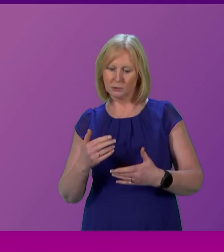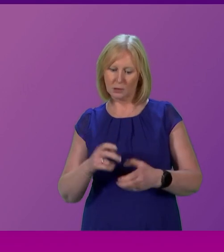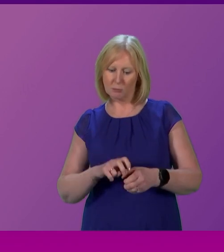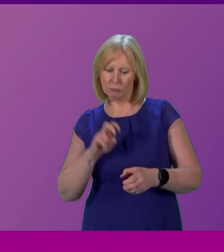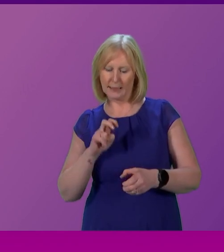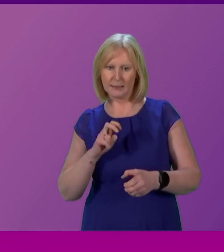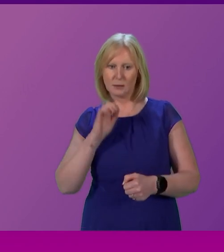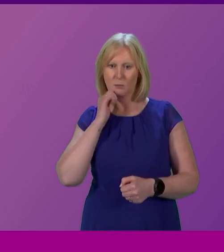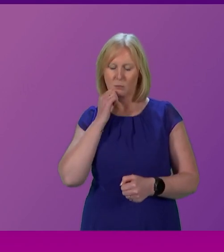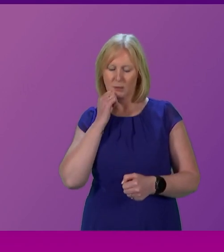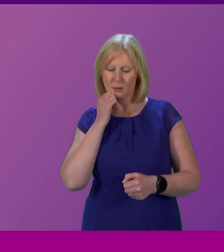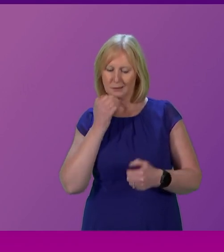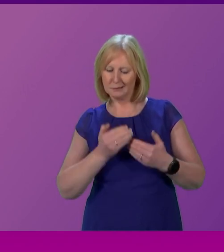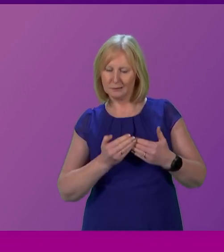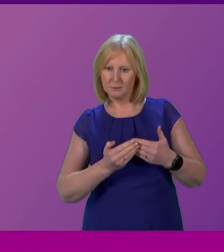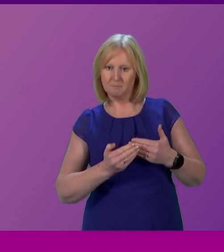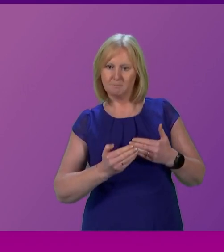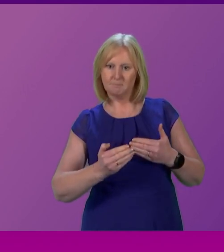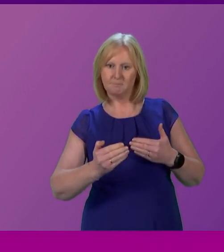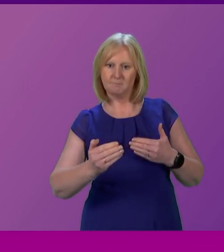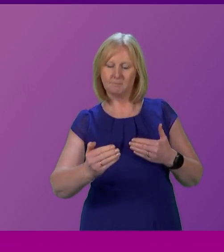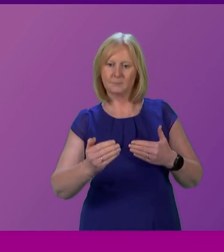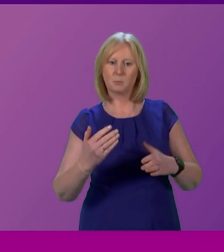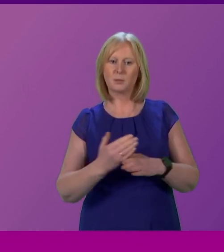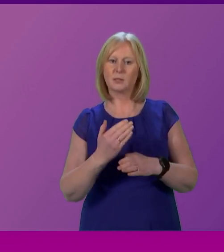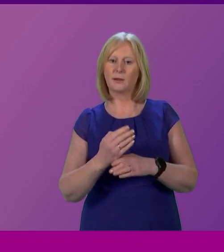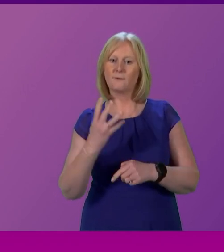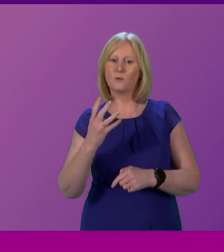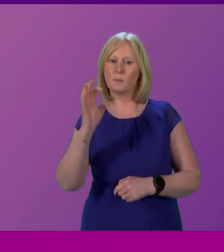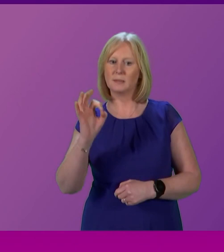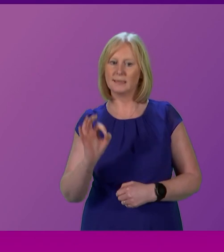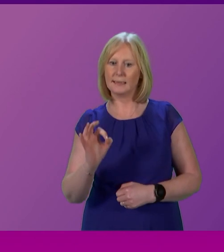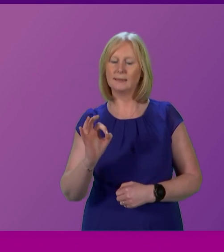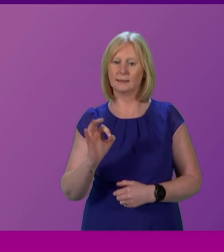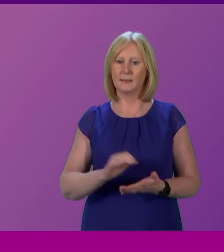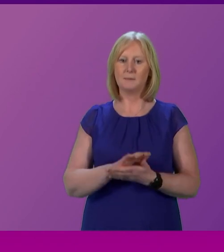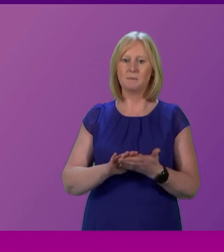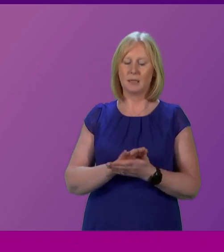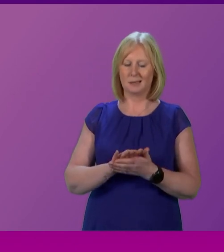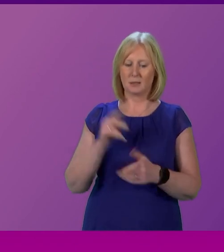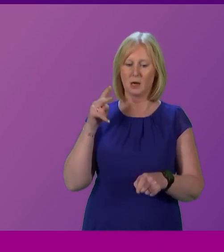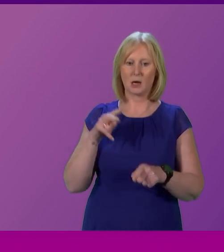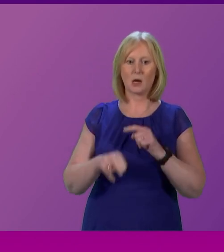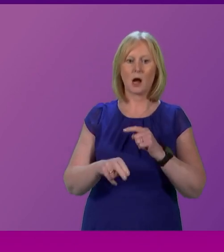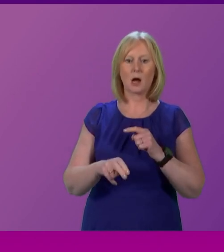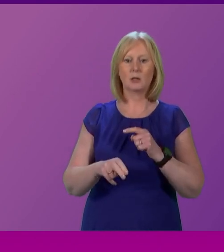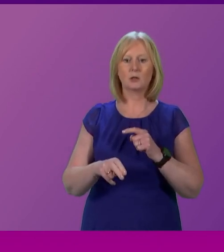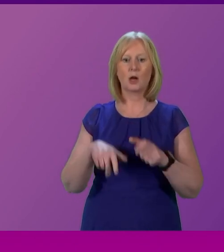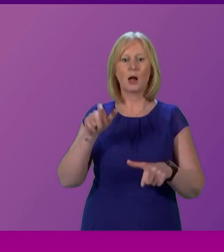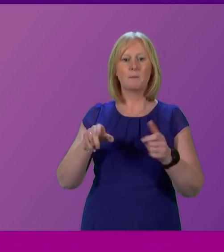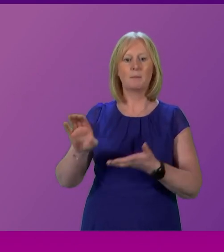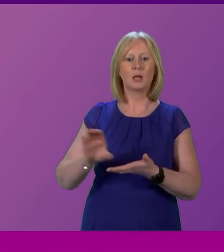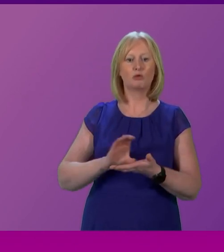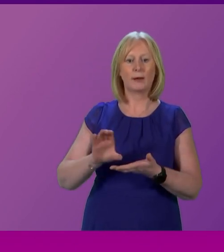productivity by 4% compared with EU membership. This equates to a cut in public revenues in